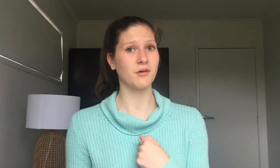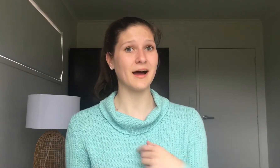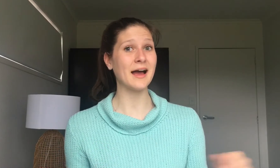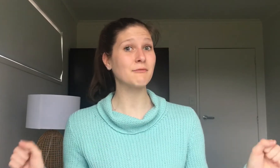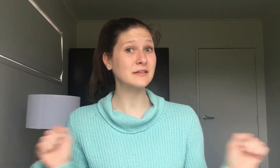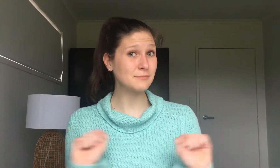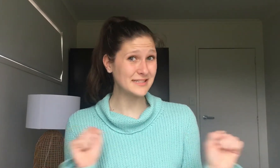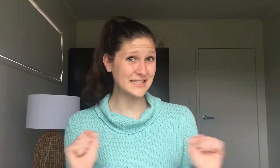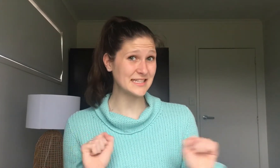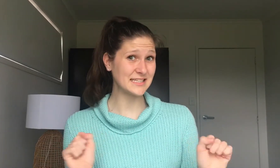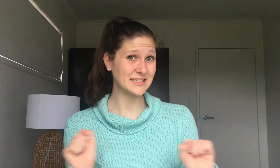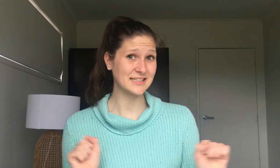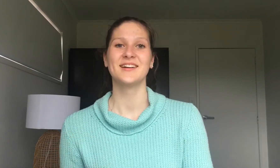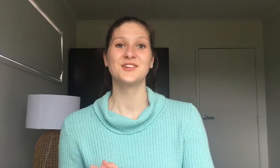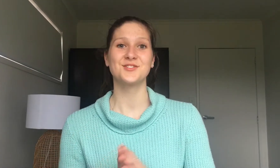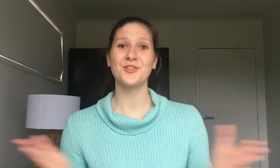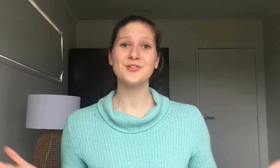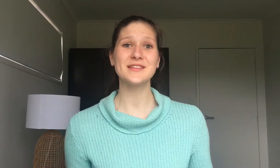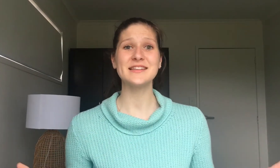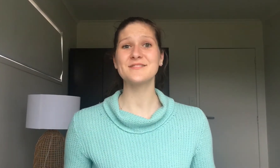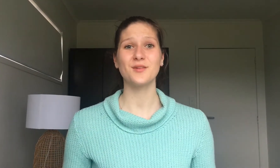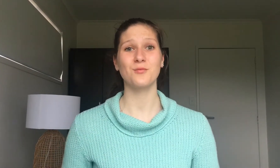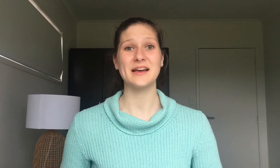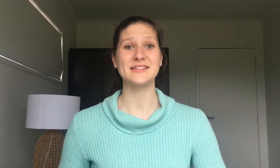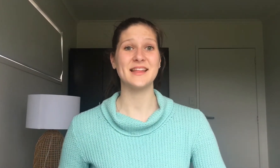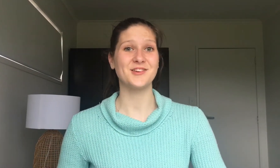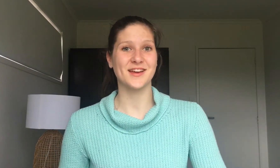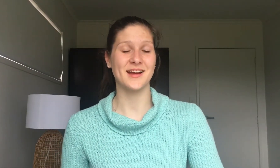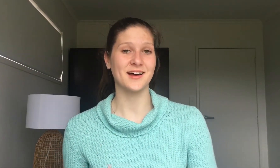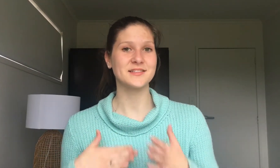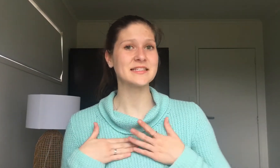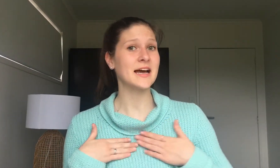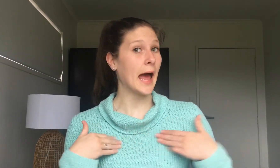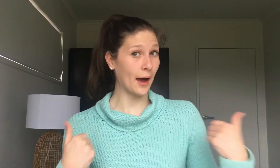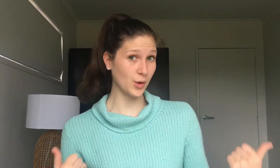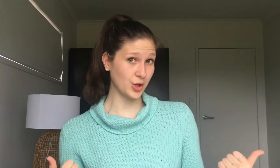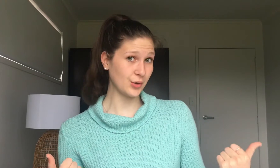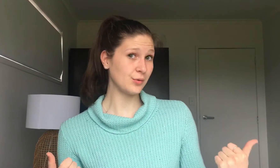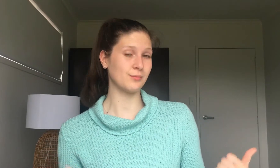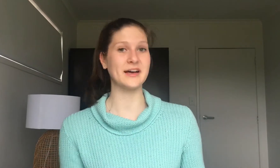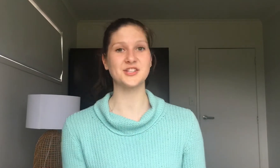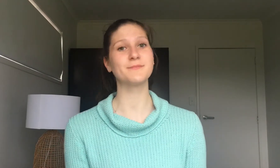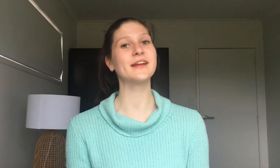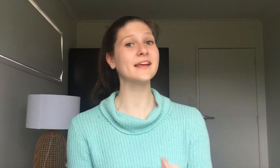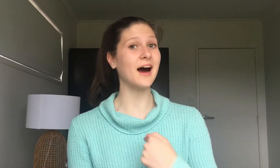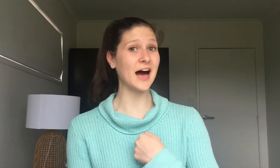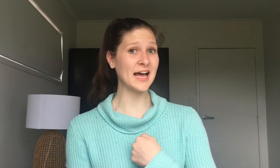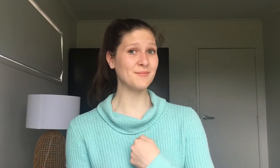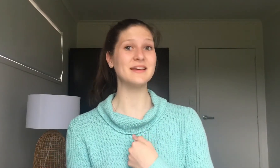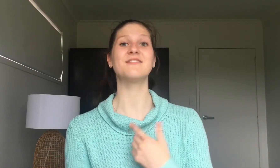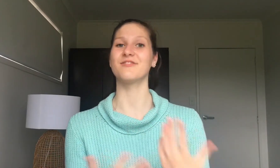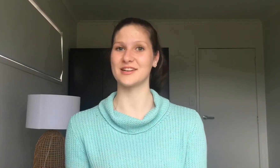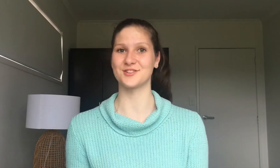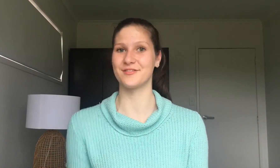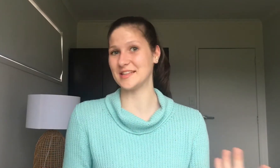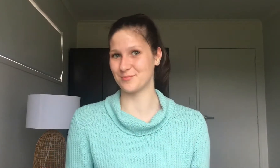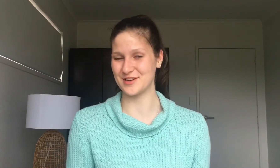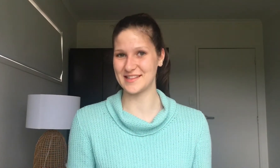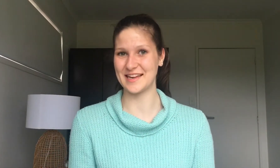I'm really busy. So those are different ways that you can answer how are you by just putting I'm in front of these words that I